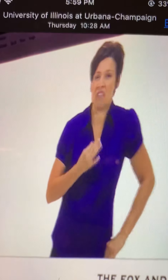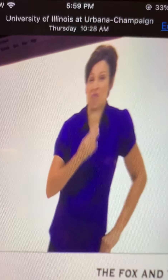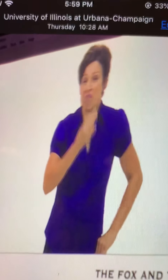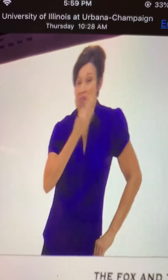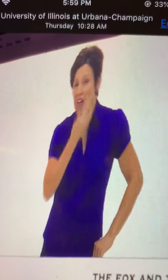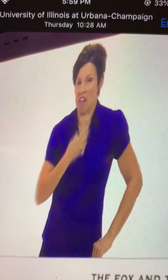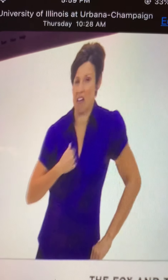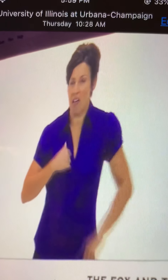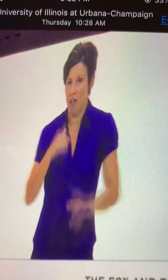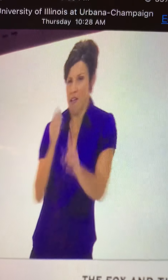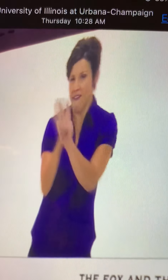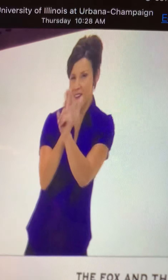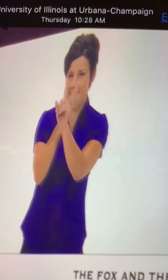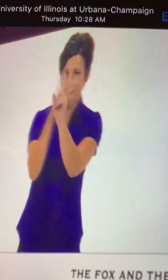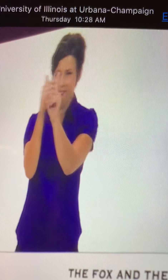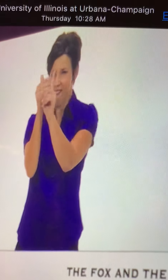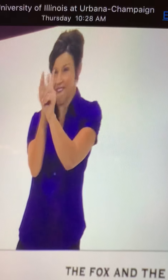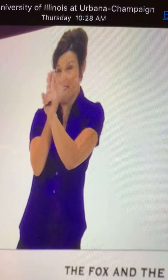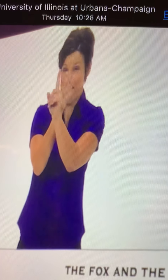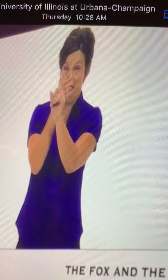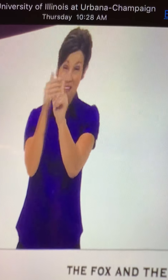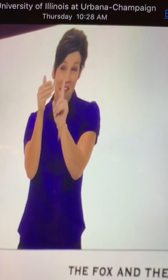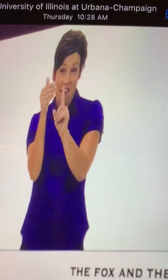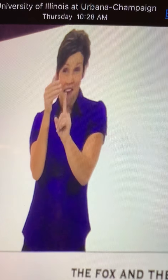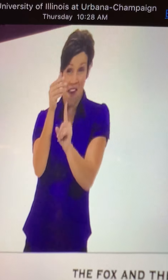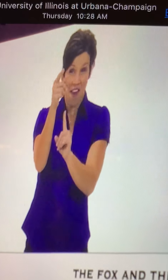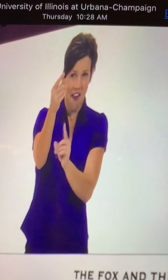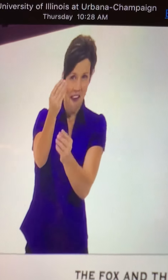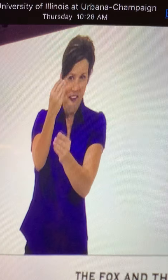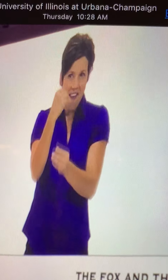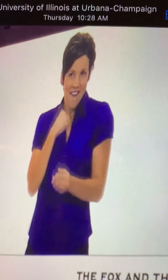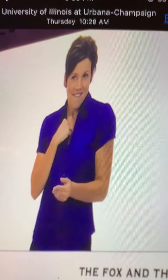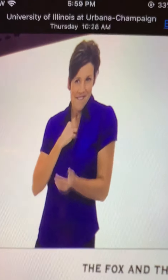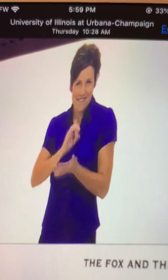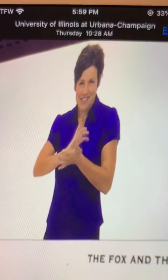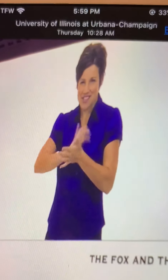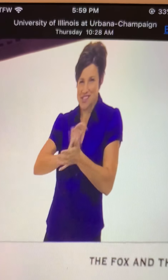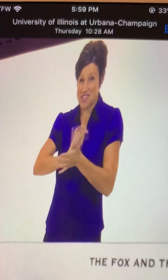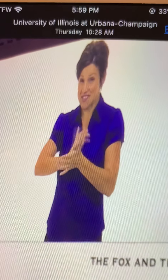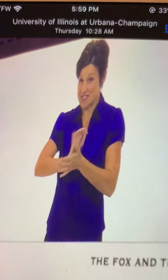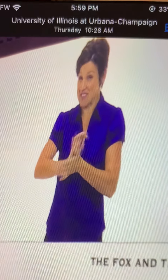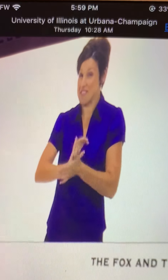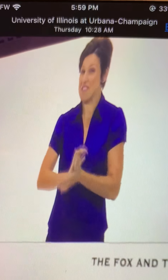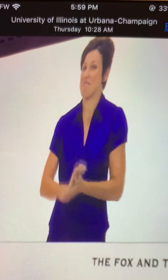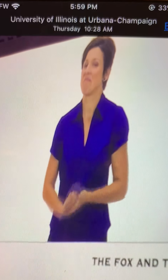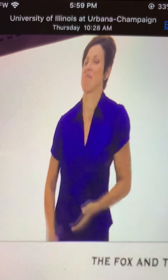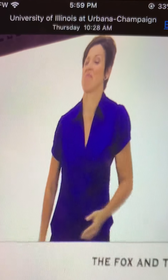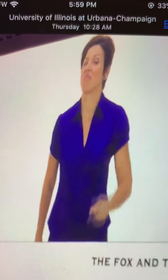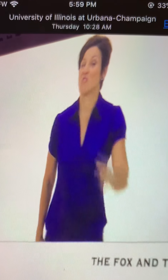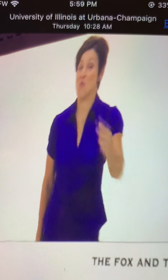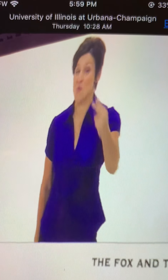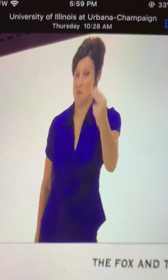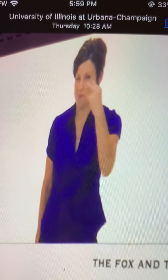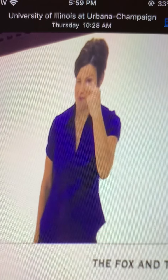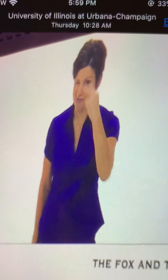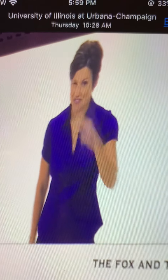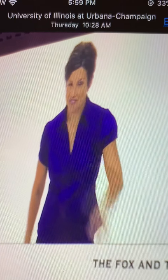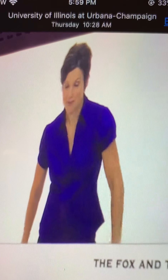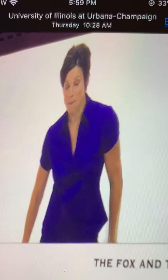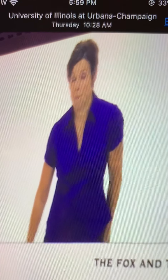slaying out. And then you die to little Timmy, camping behind his claymores with a 725, and you kind of get brought back to reality. Outside